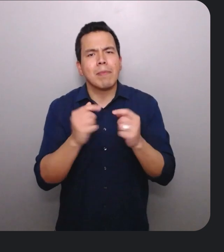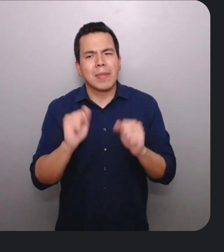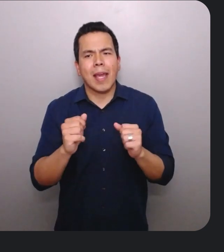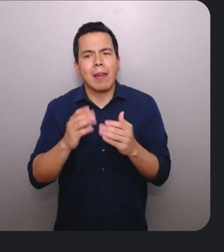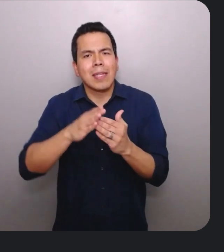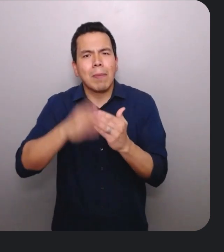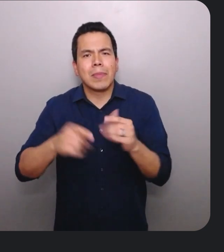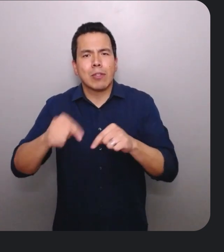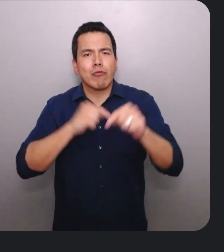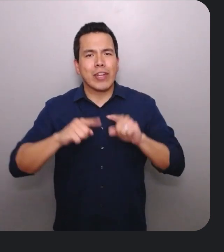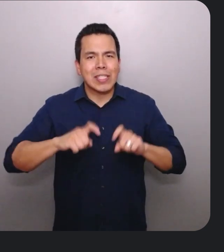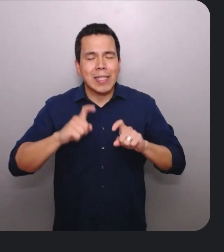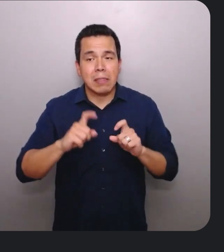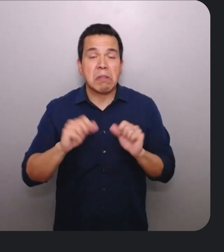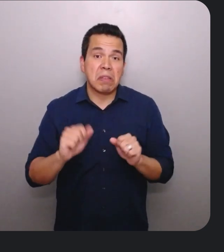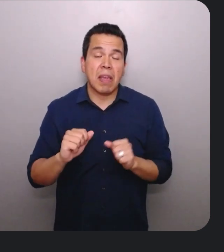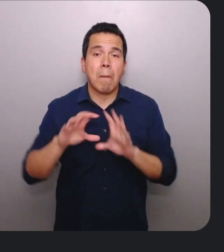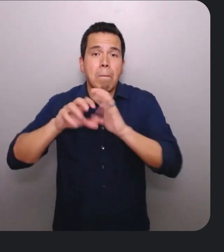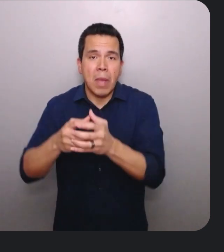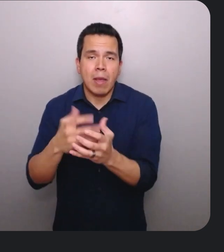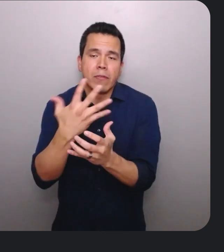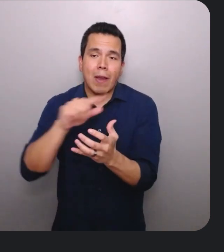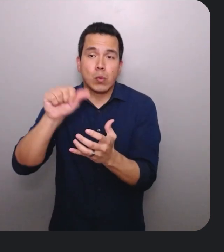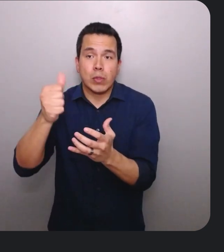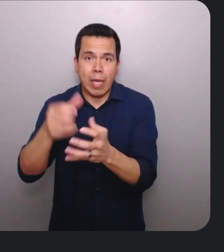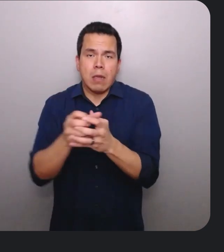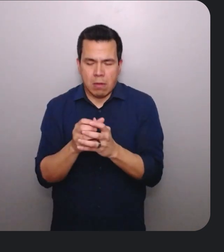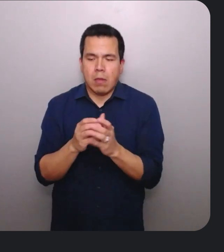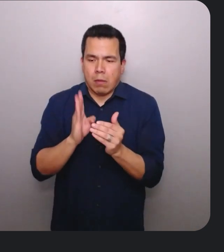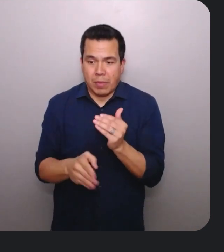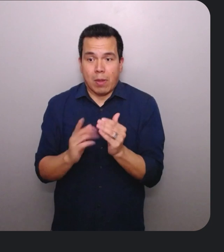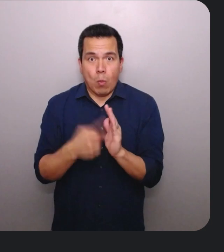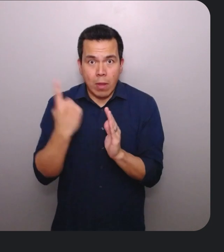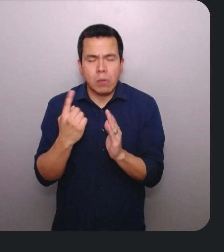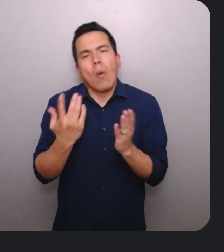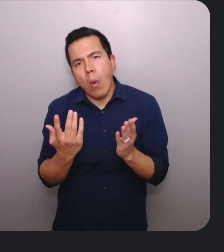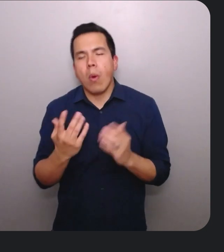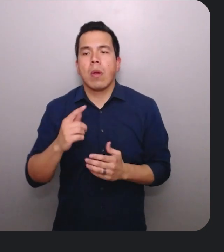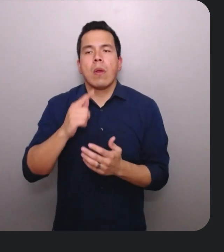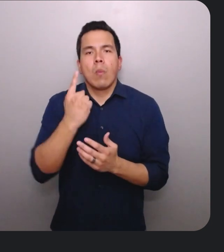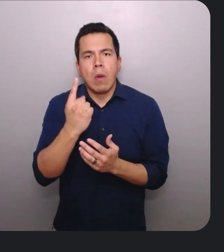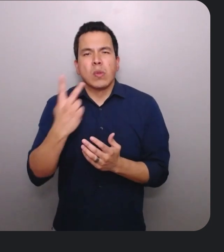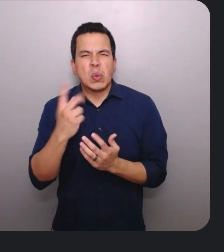of their product's top five to ten use cases at once, or tackle one to two use cases at a time to cover the entire product.